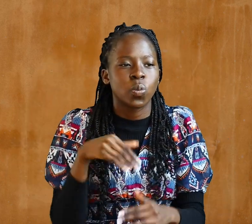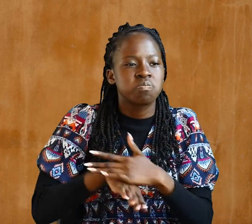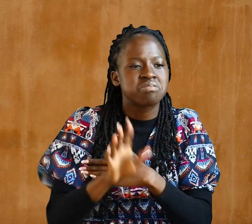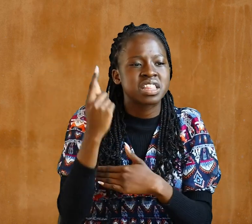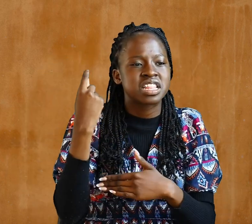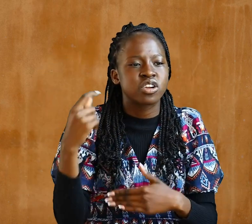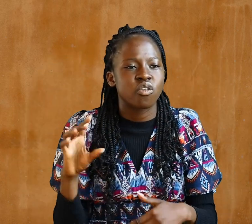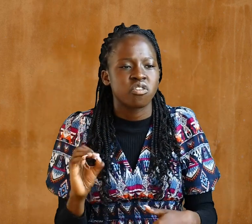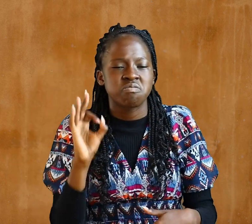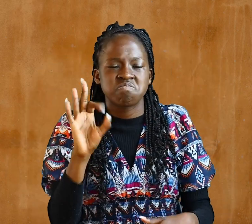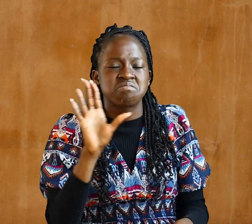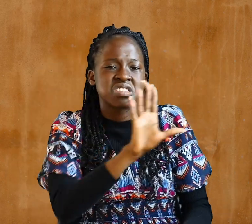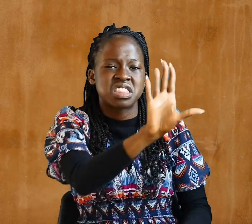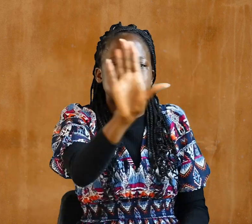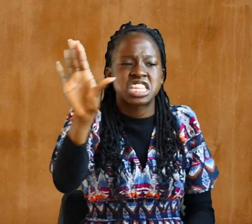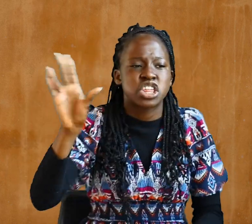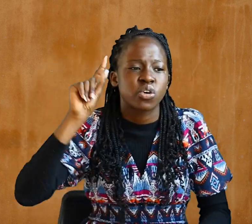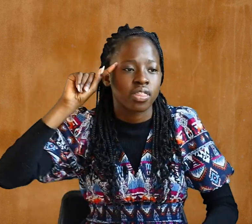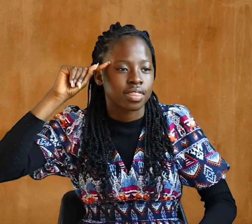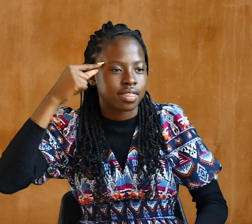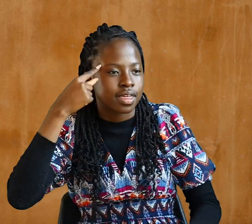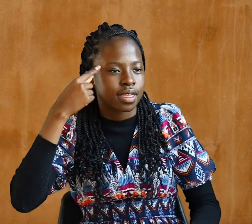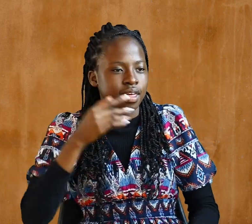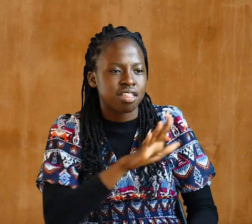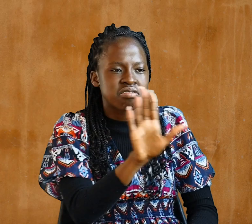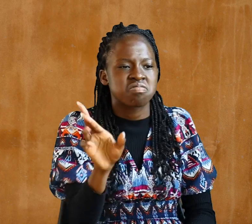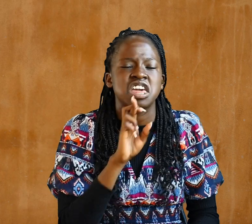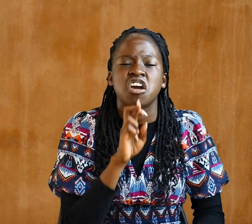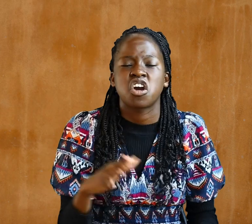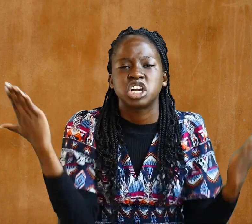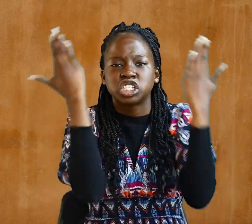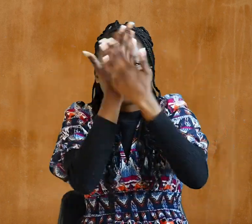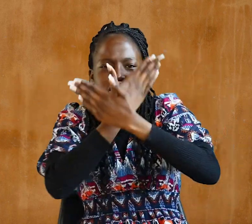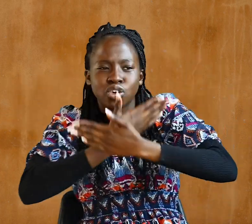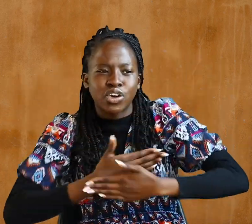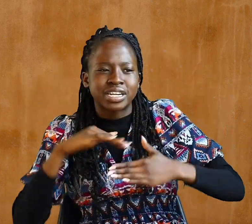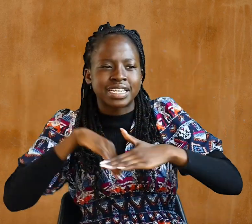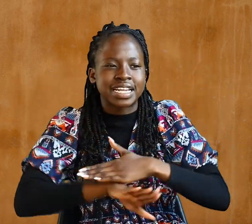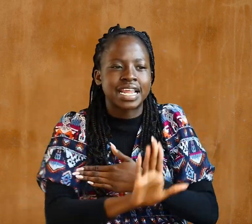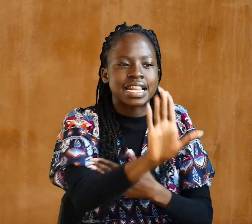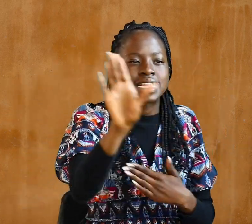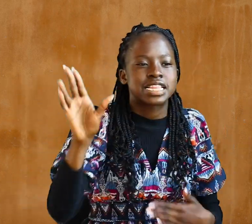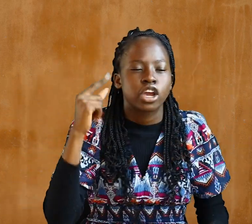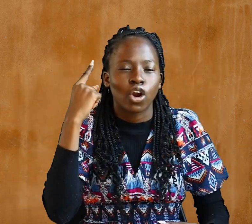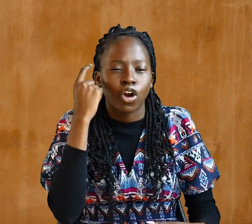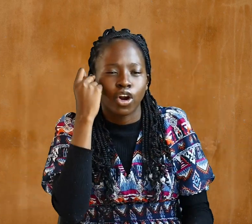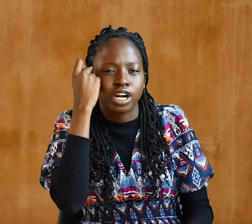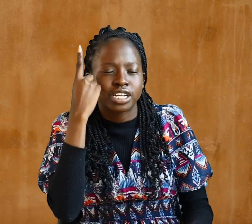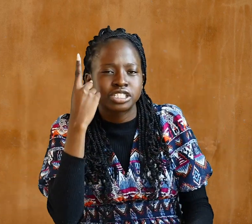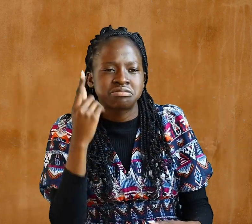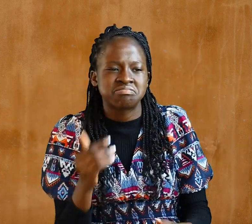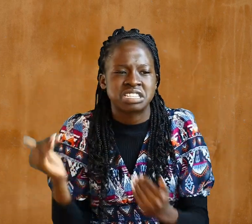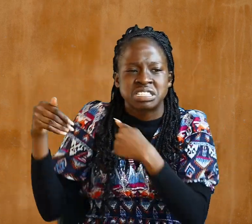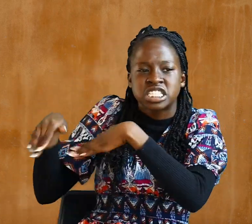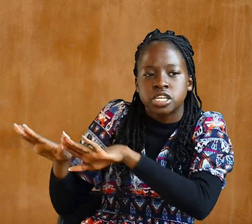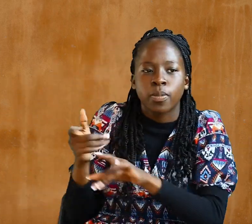futility of their thinking They are darkened in their understanding And separated